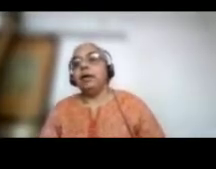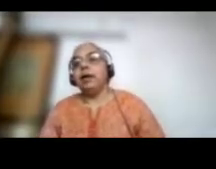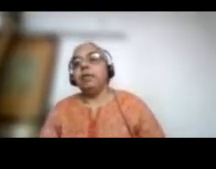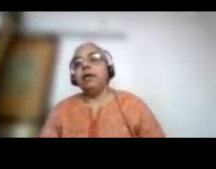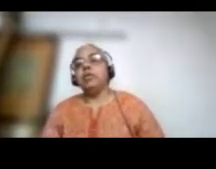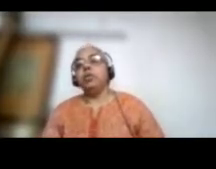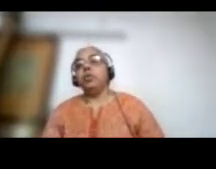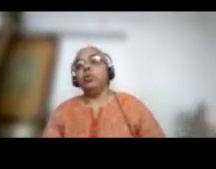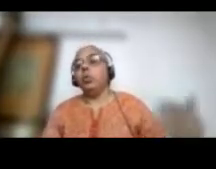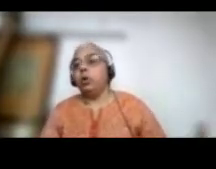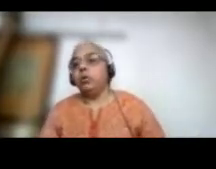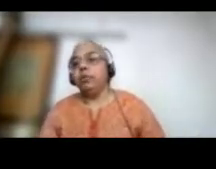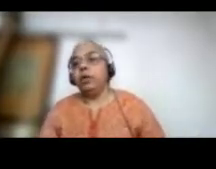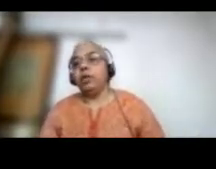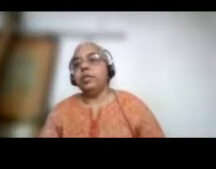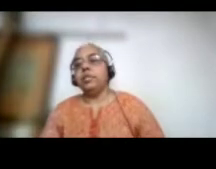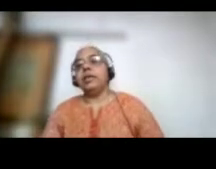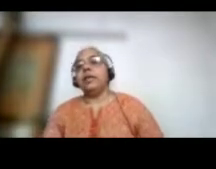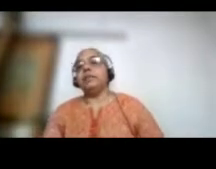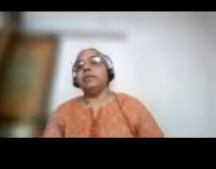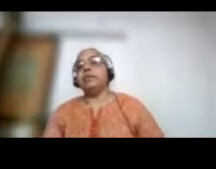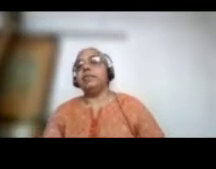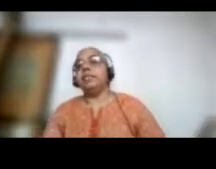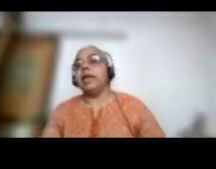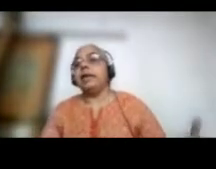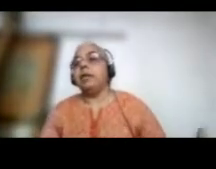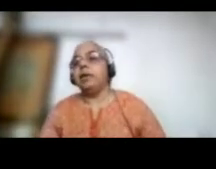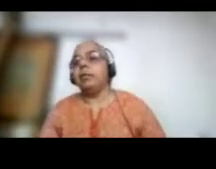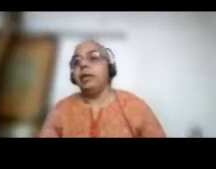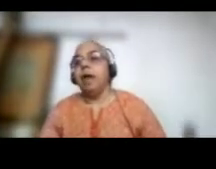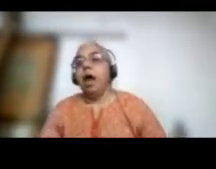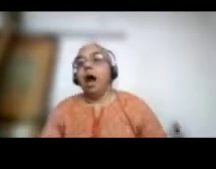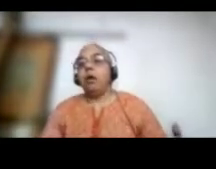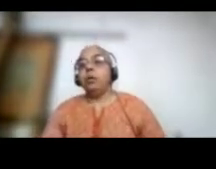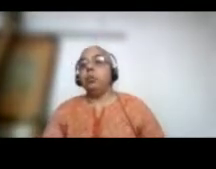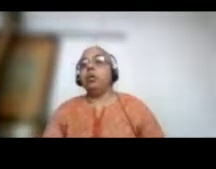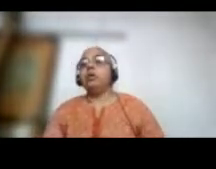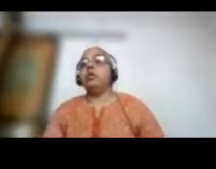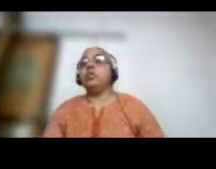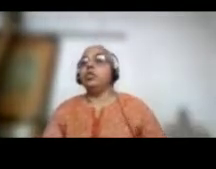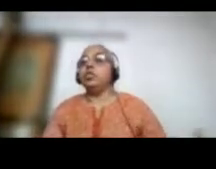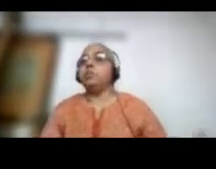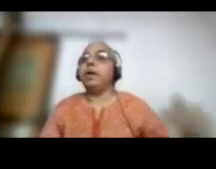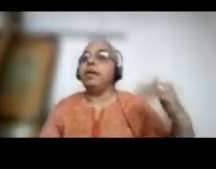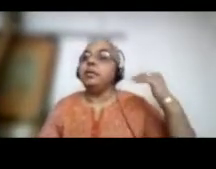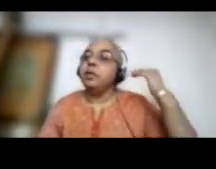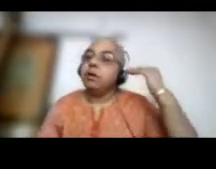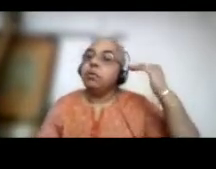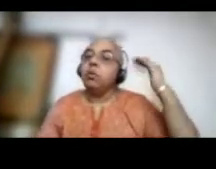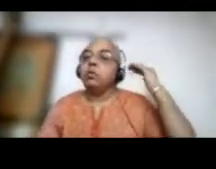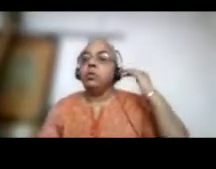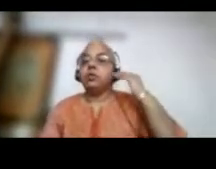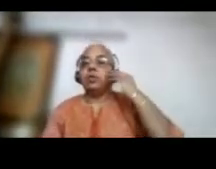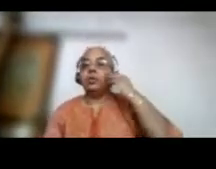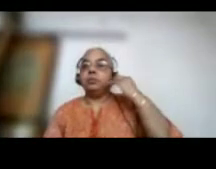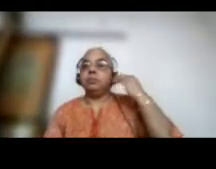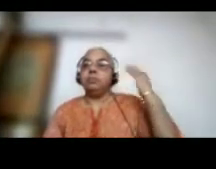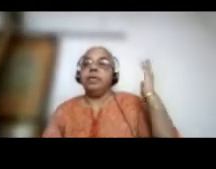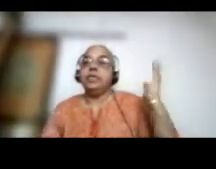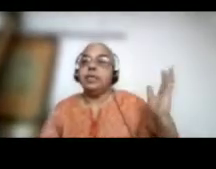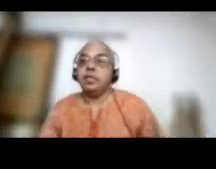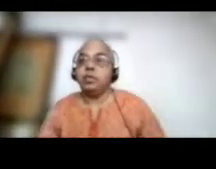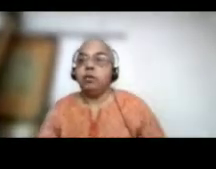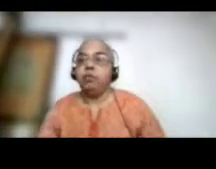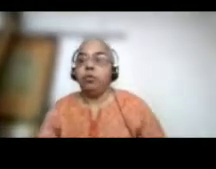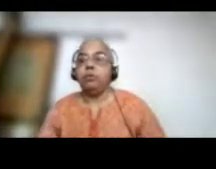allowing us to do a lot of ecological activities and allowing our work to spread across to the